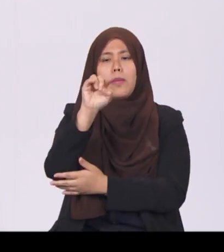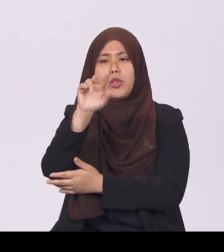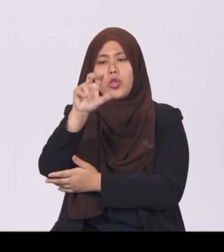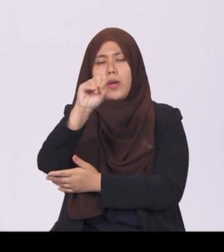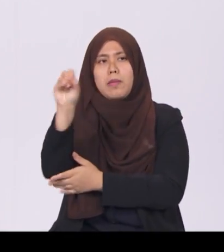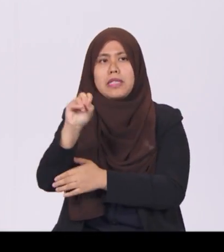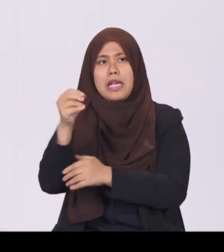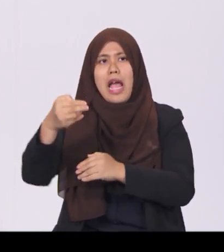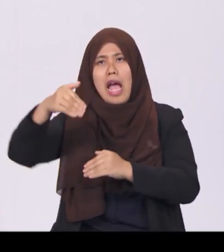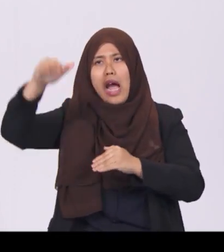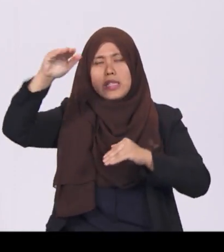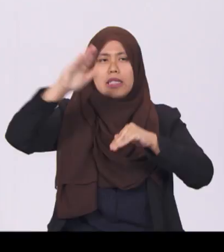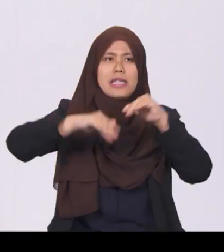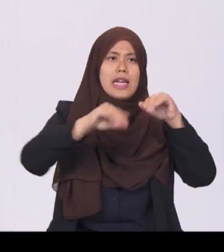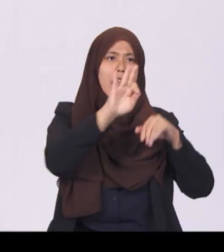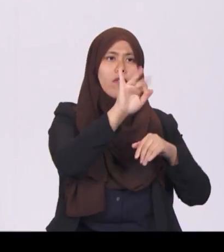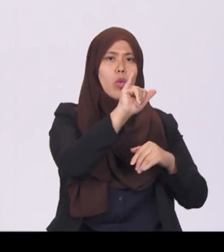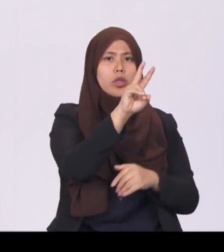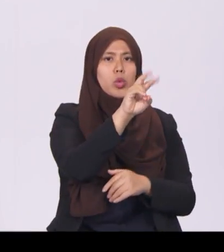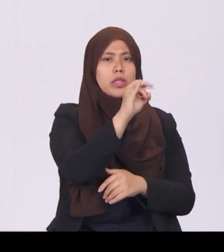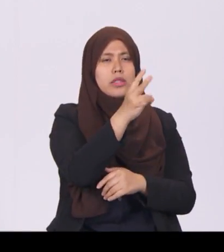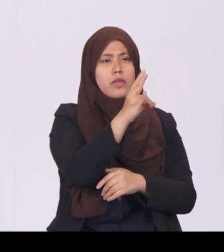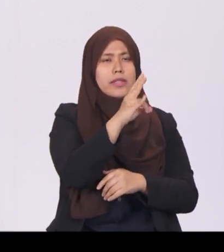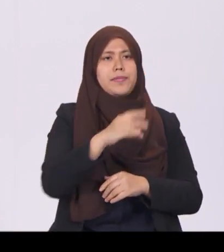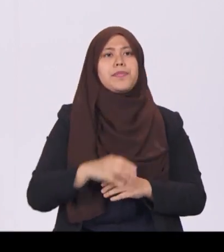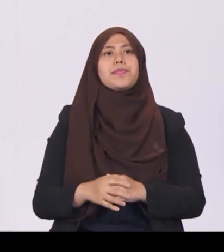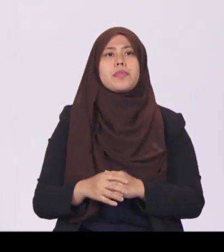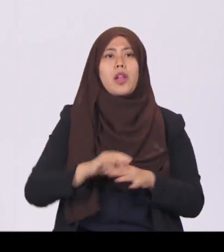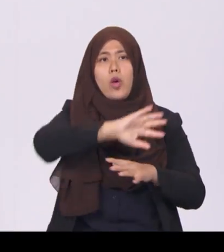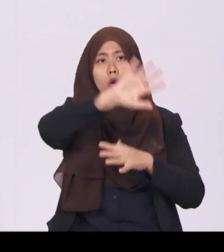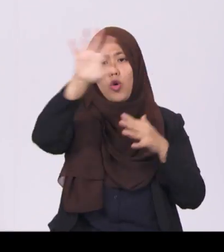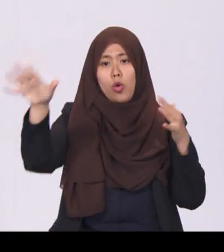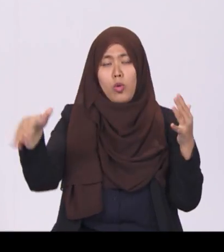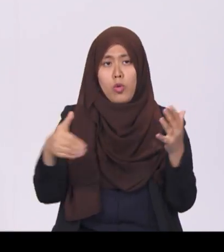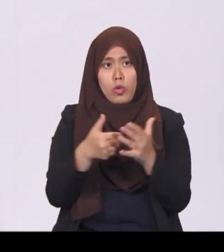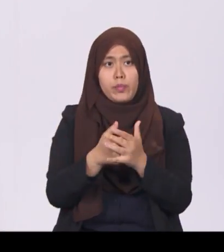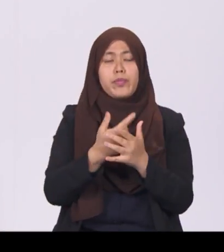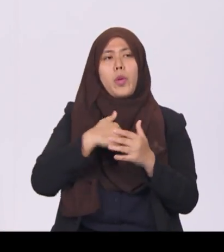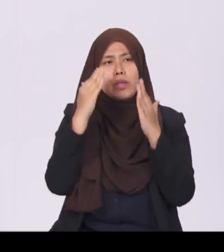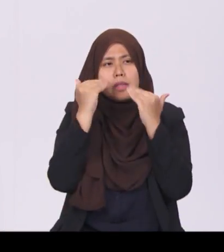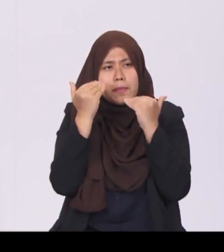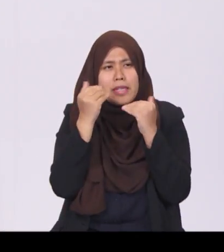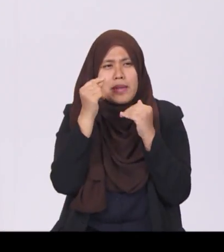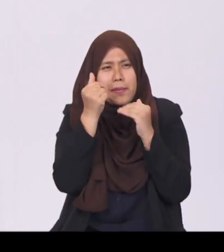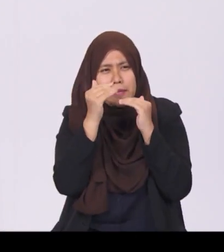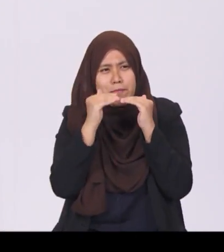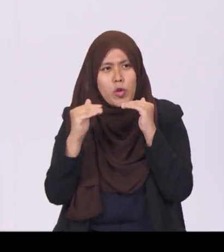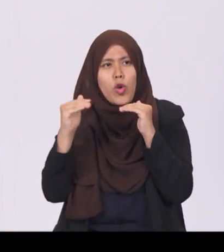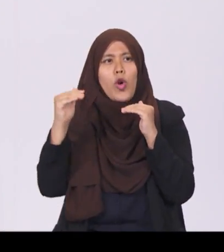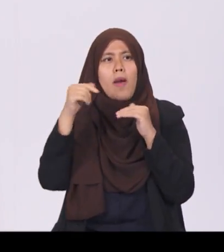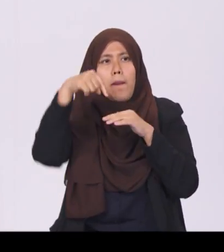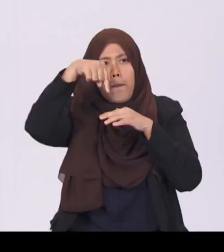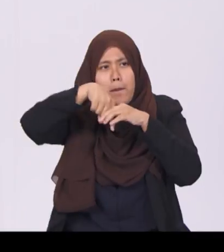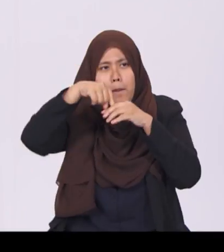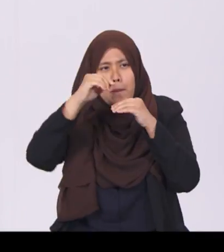FY 2017. On the whole, we expect a slight overall budget deficit of $0.6 billion